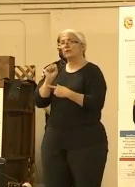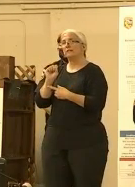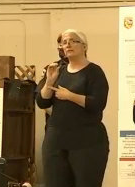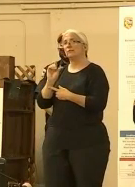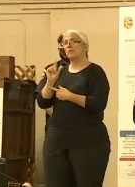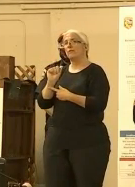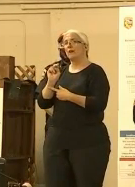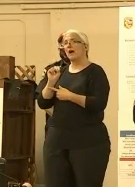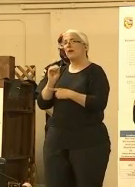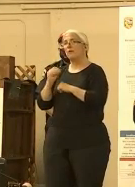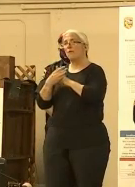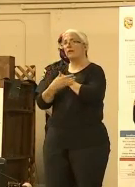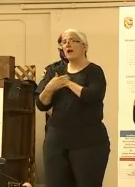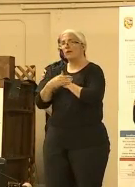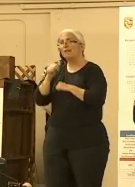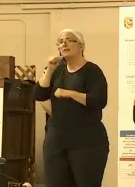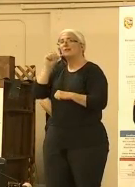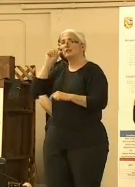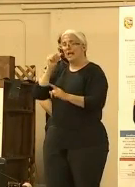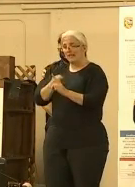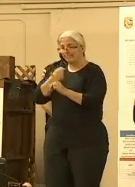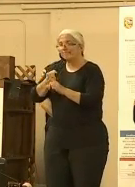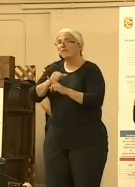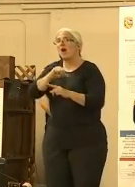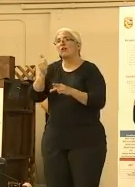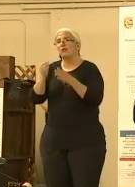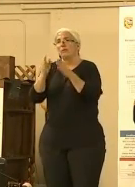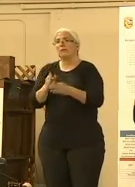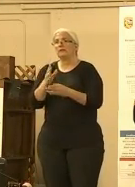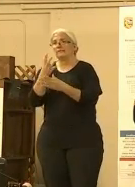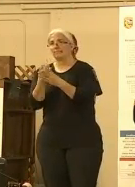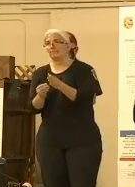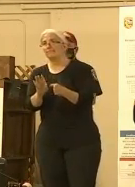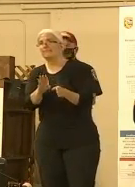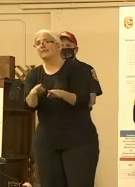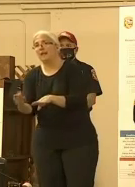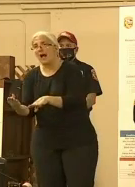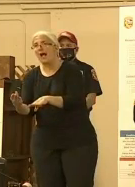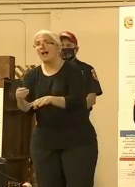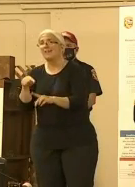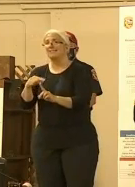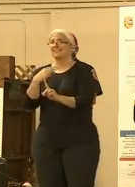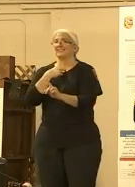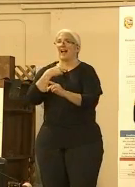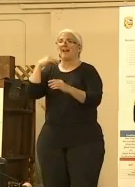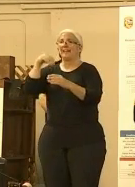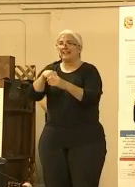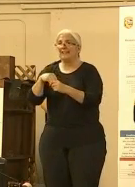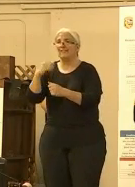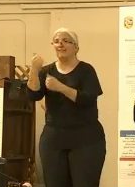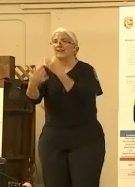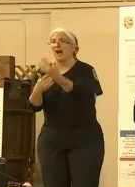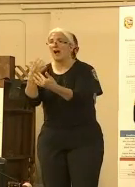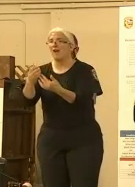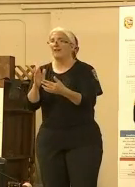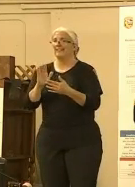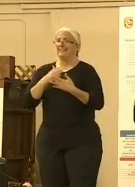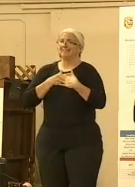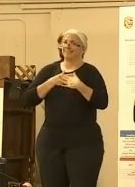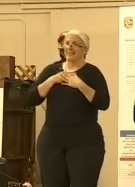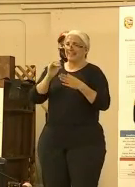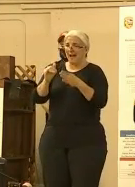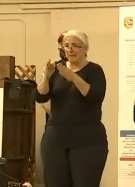victim that was discovered. Our condolences go out to the family and friends of that individual in Sonoma County. That makes a total of